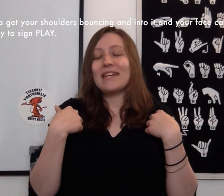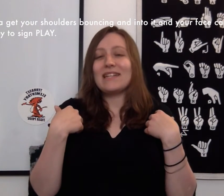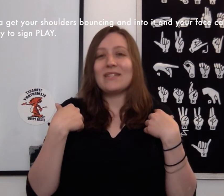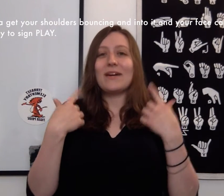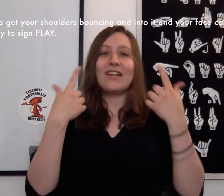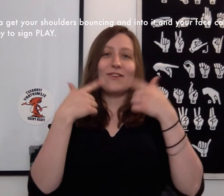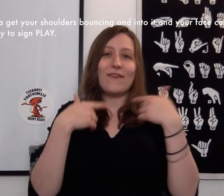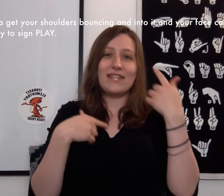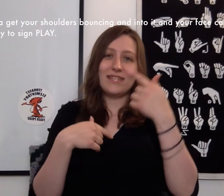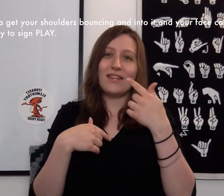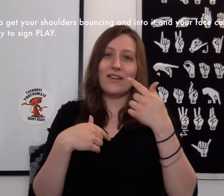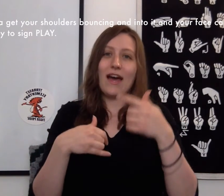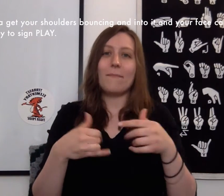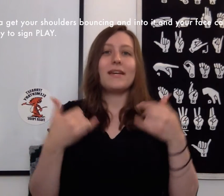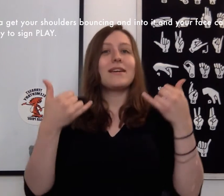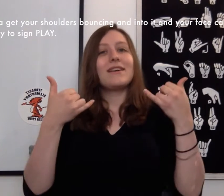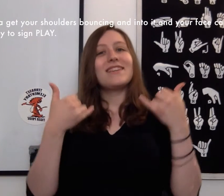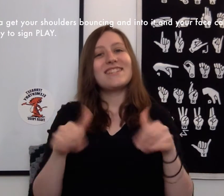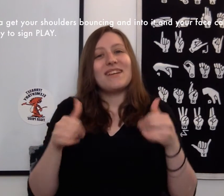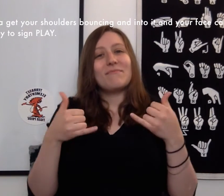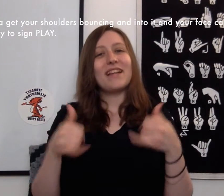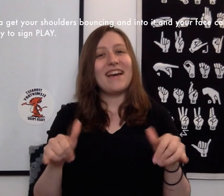into it, and your face can look happy to sign play.